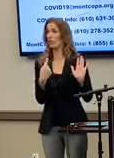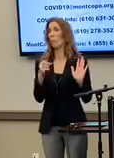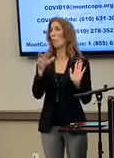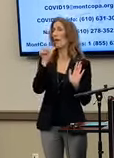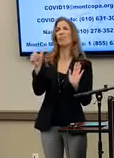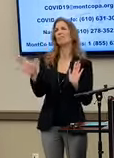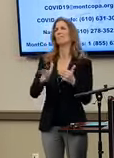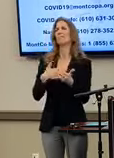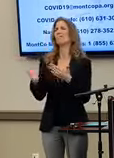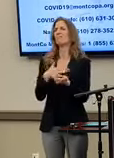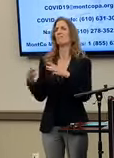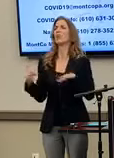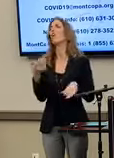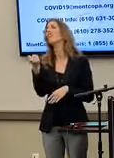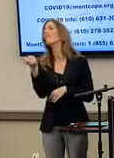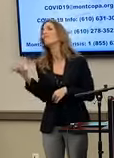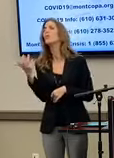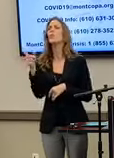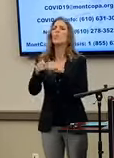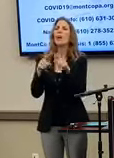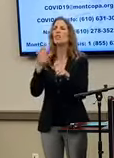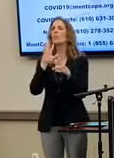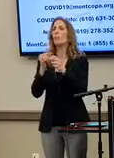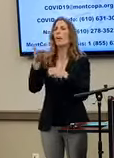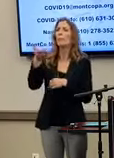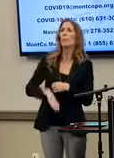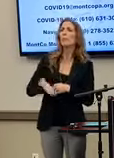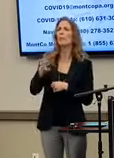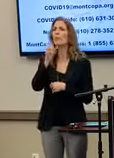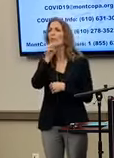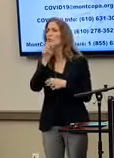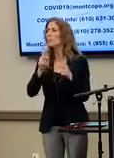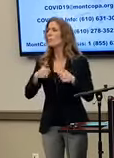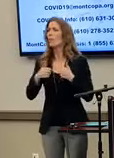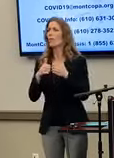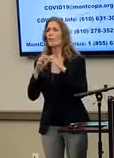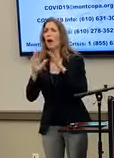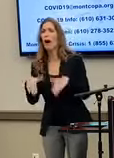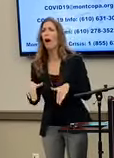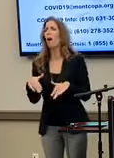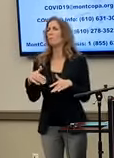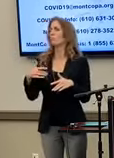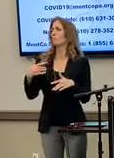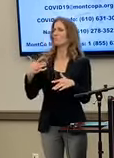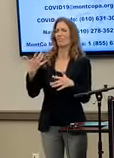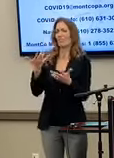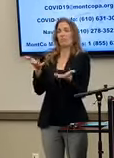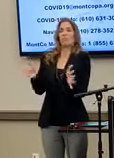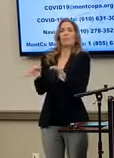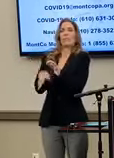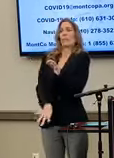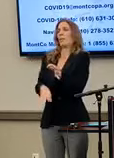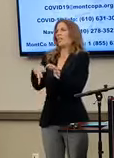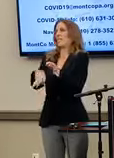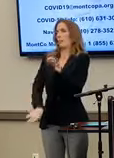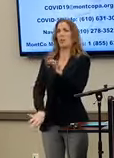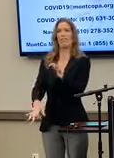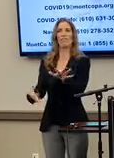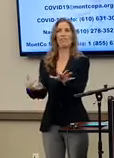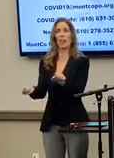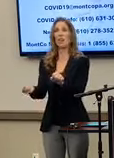a few demographic questions, ages, things like that of the people in your household. It's really quick and simple.